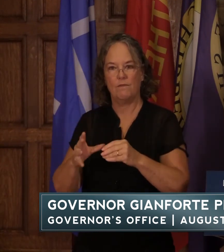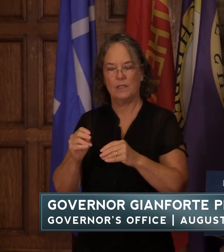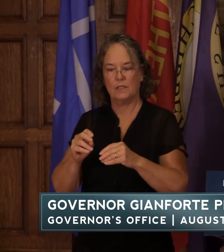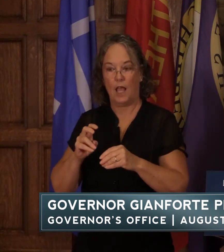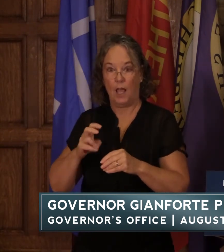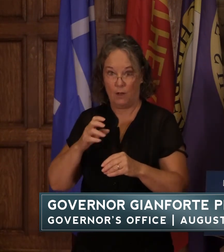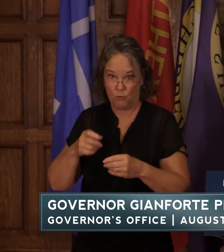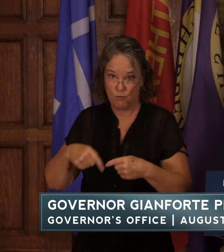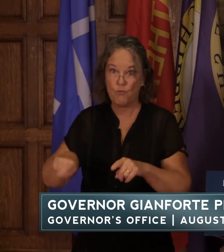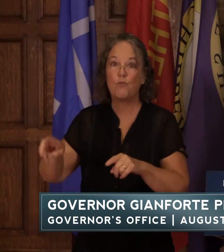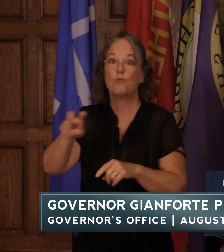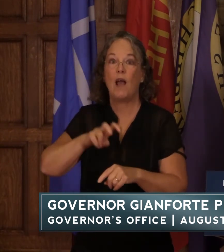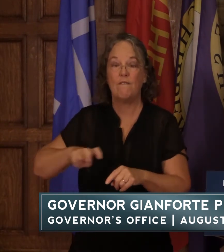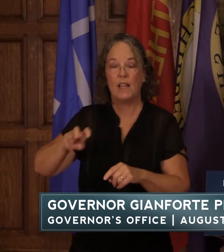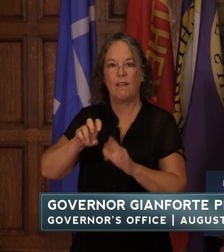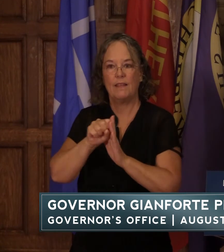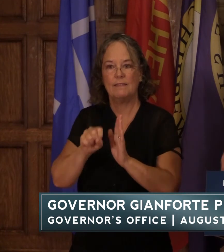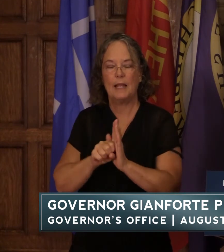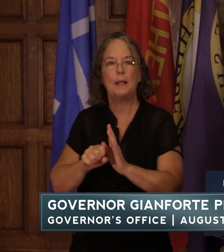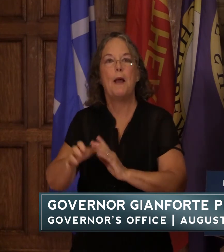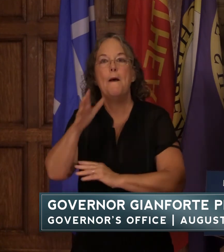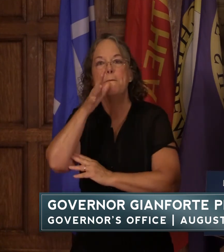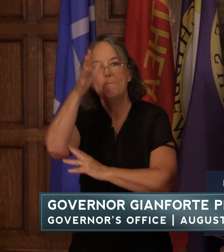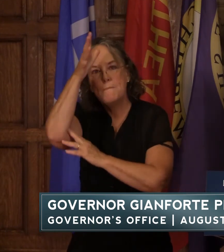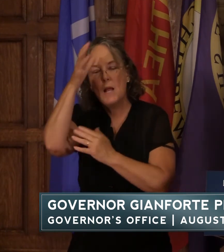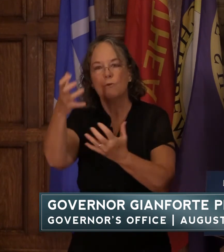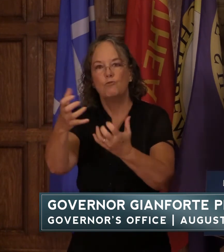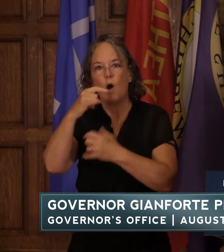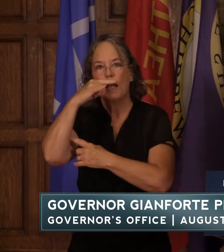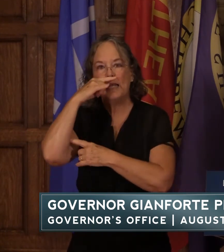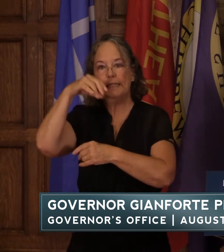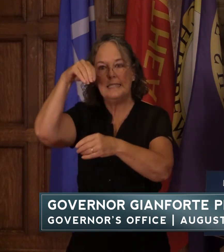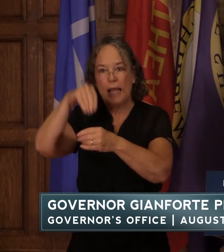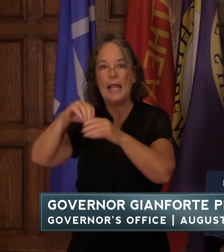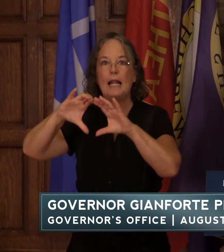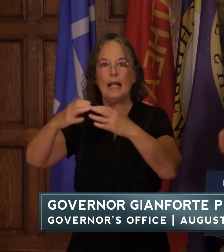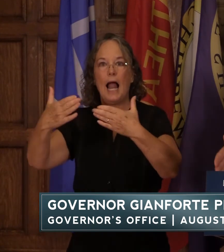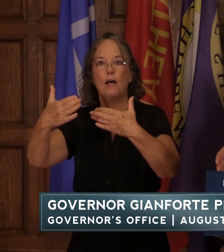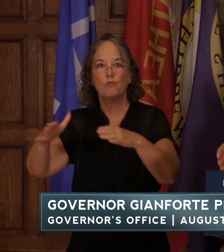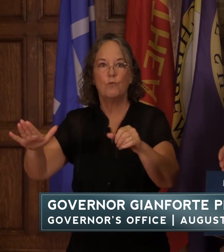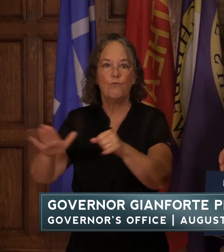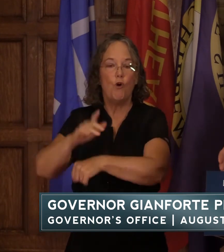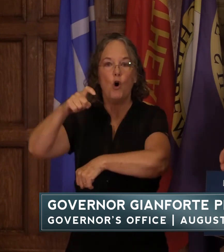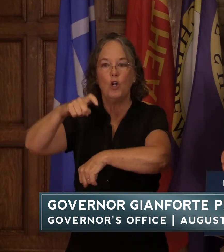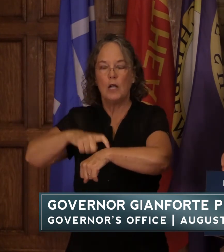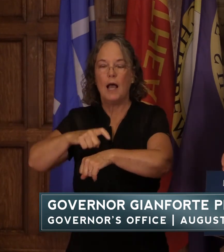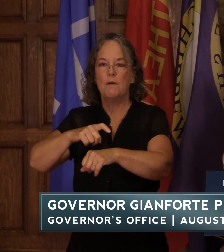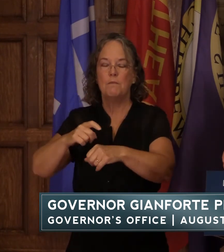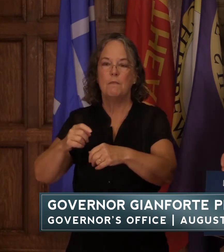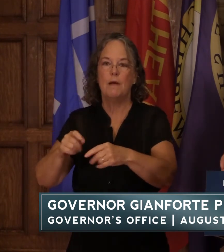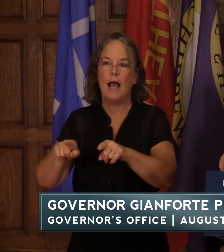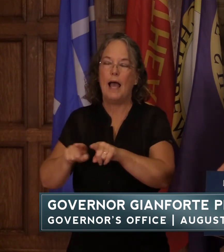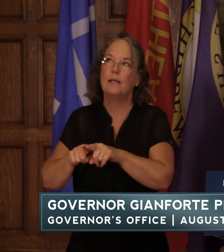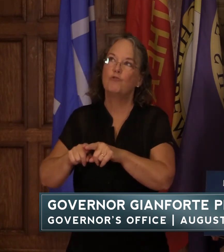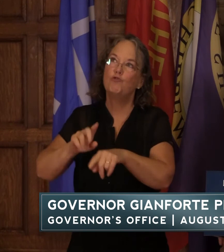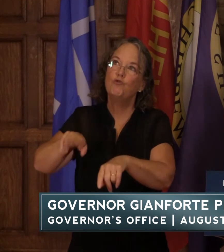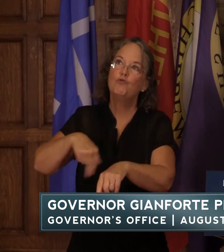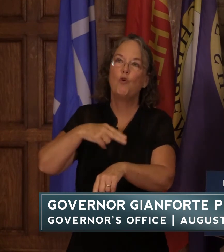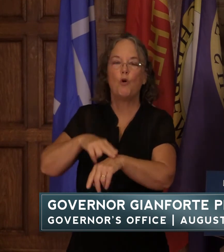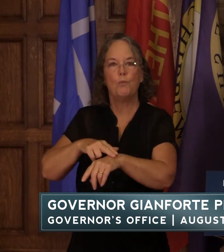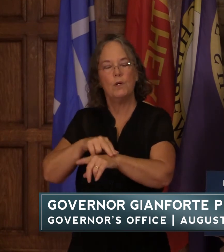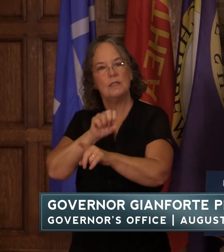parents want their kids back in the classroom full-time in as close to a normal situation as possible